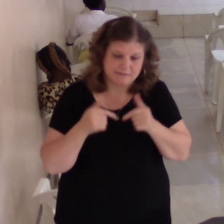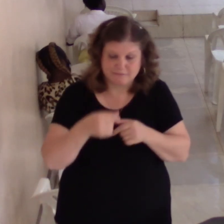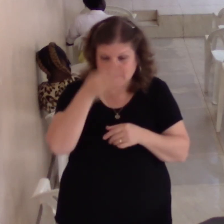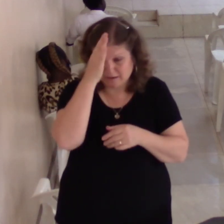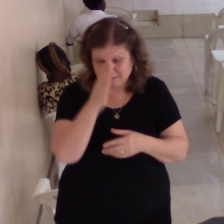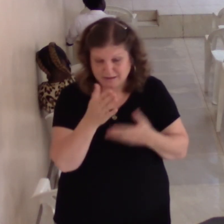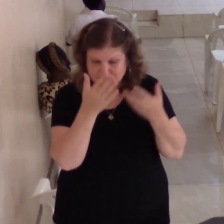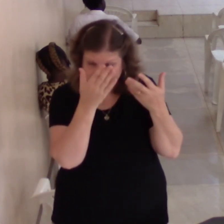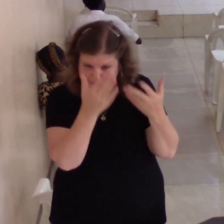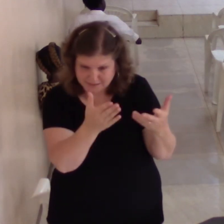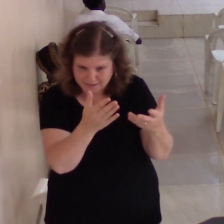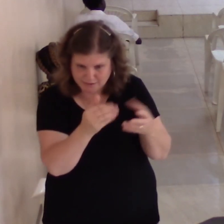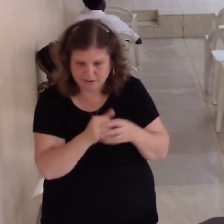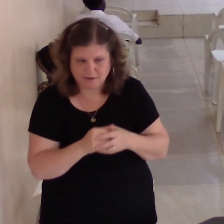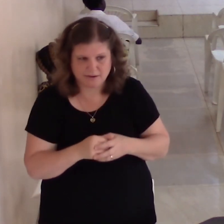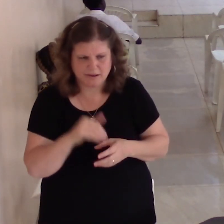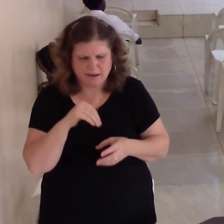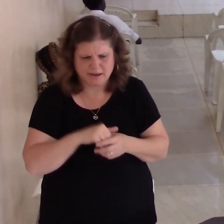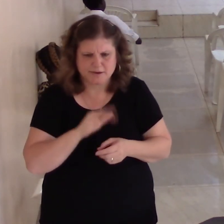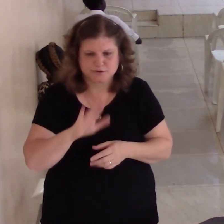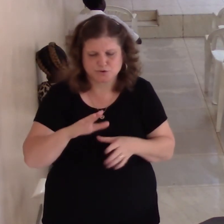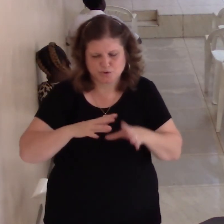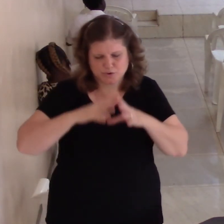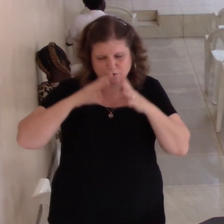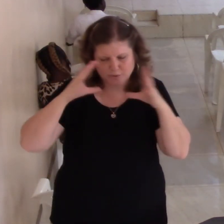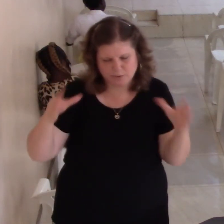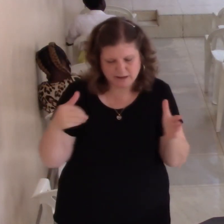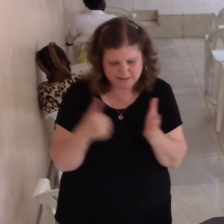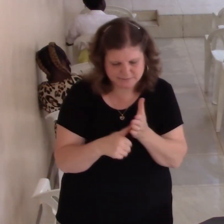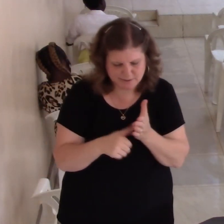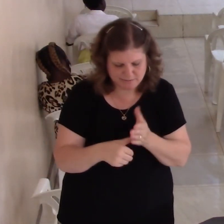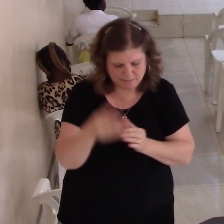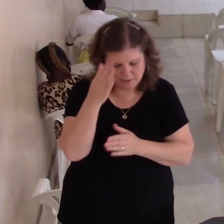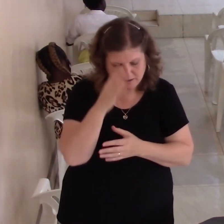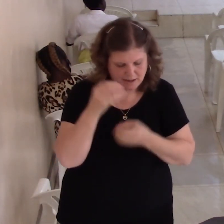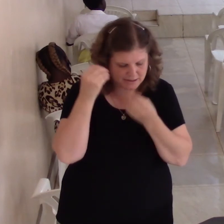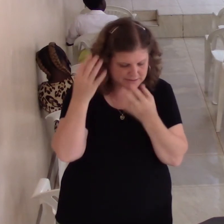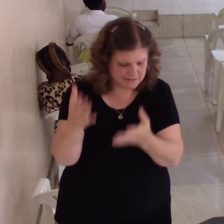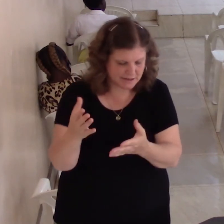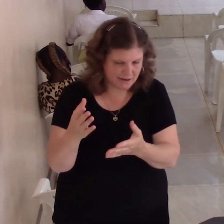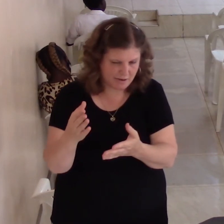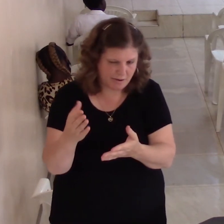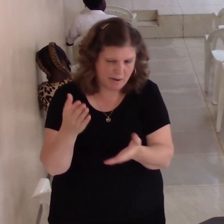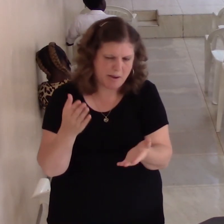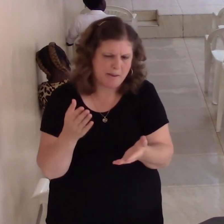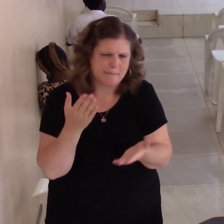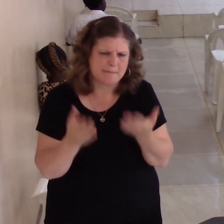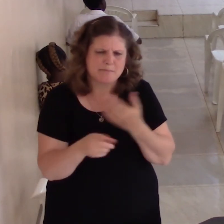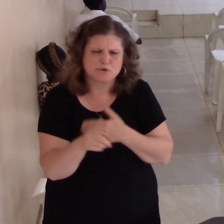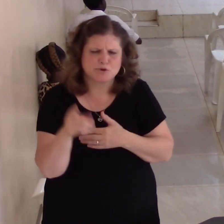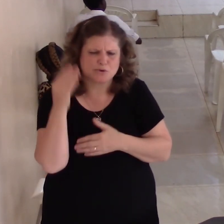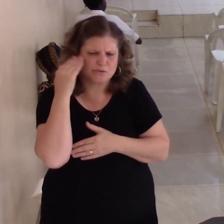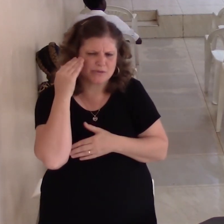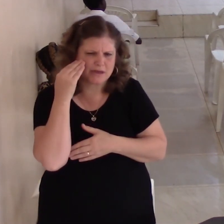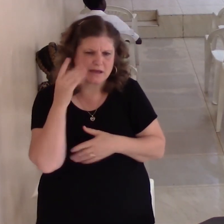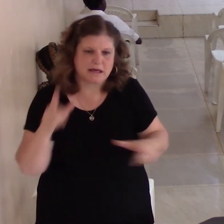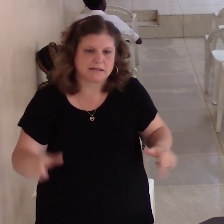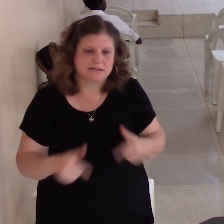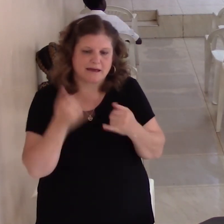God is there even if you think your life was about to end even physically God